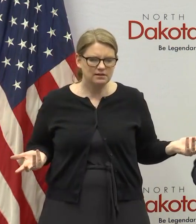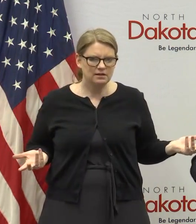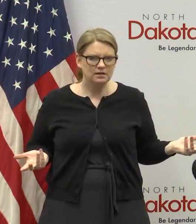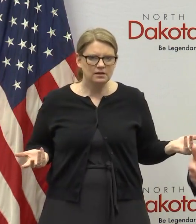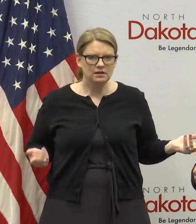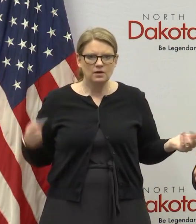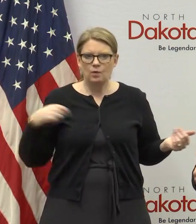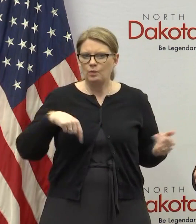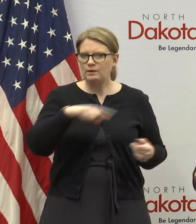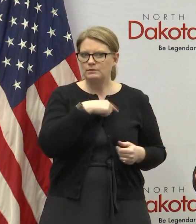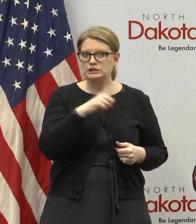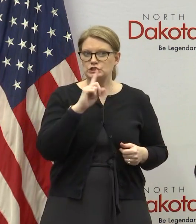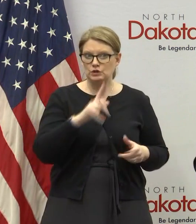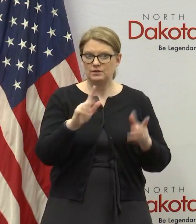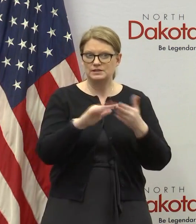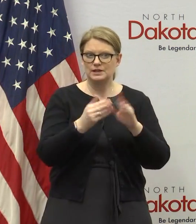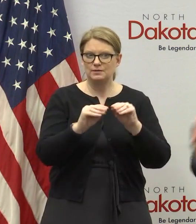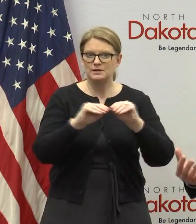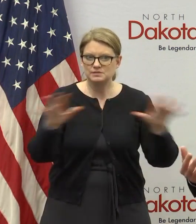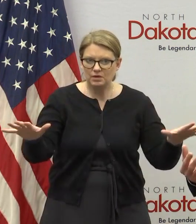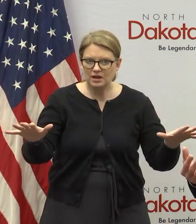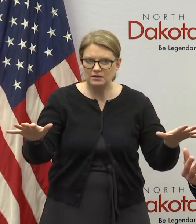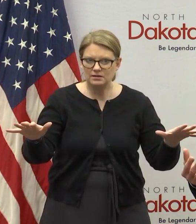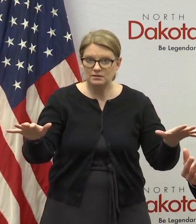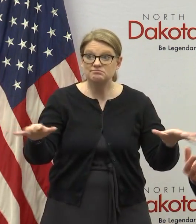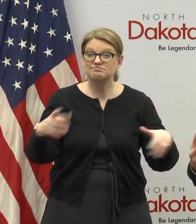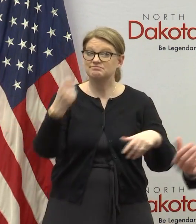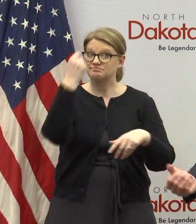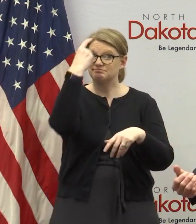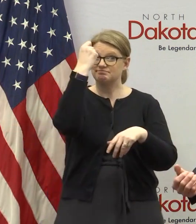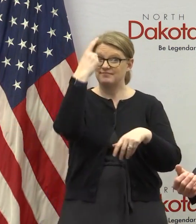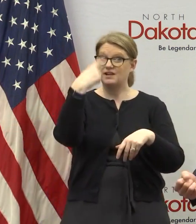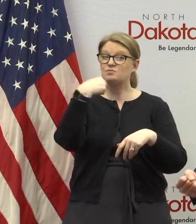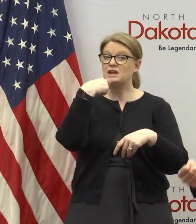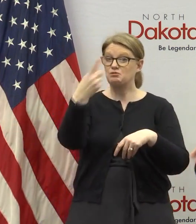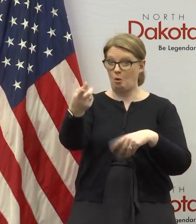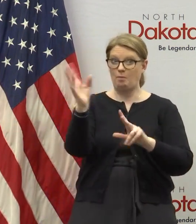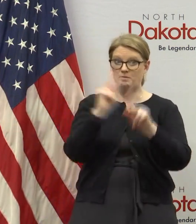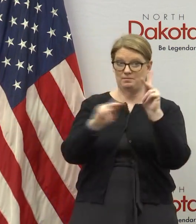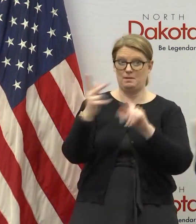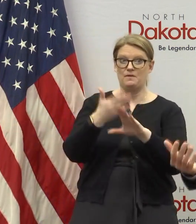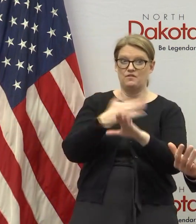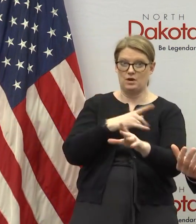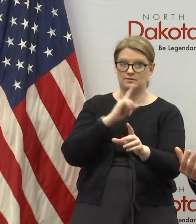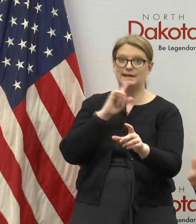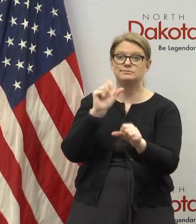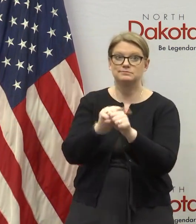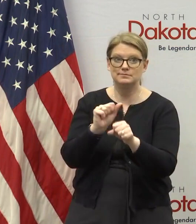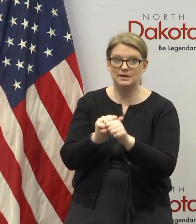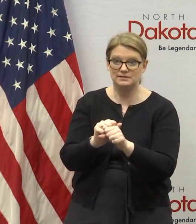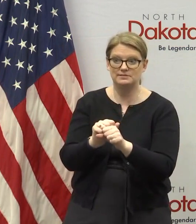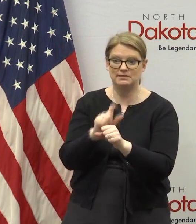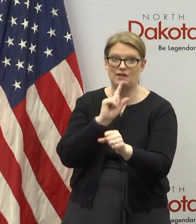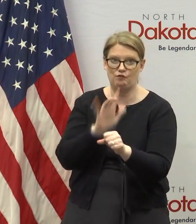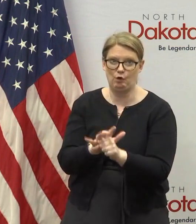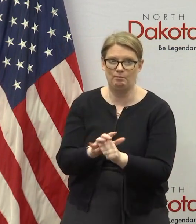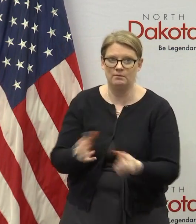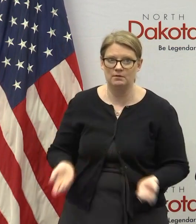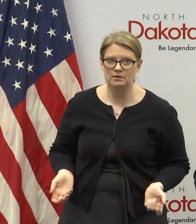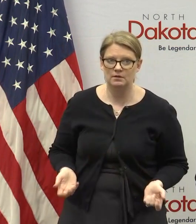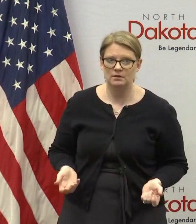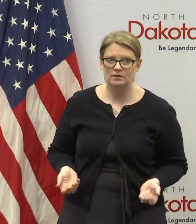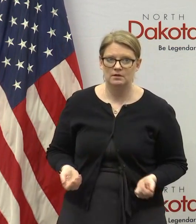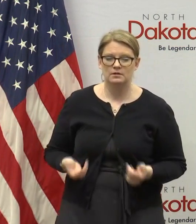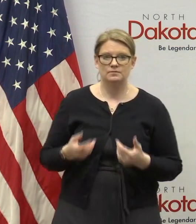we were sure there was community spread we said that before we had confirmation of that when we say that there are you know no